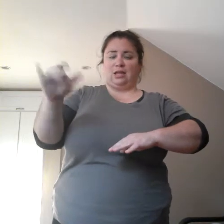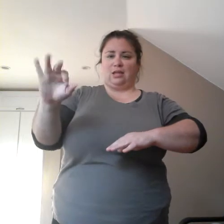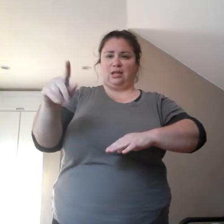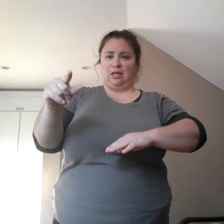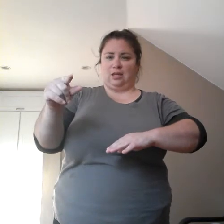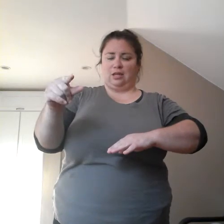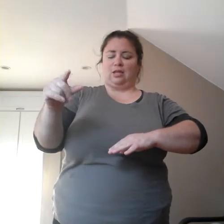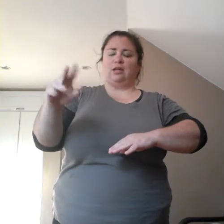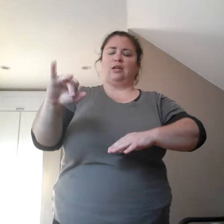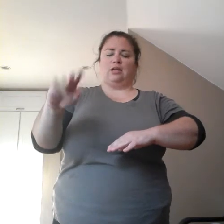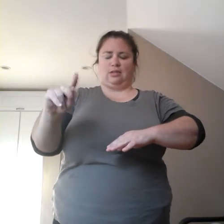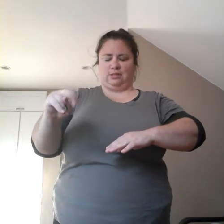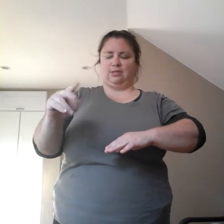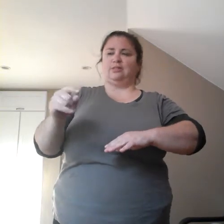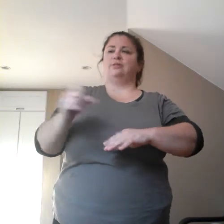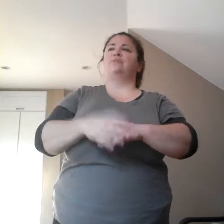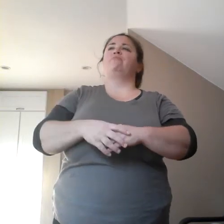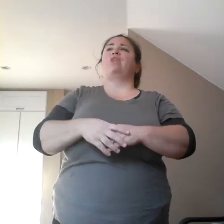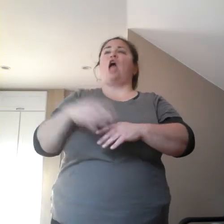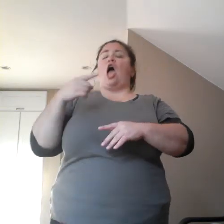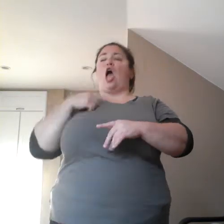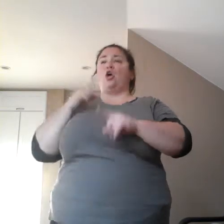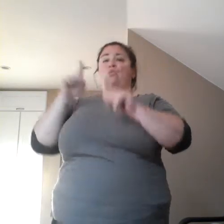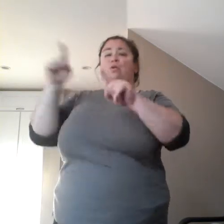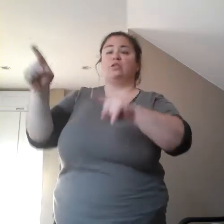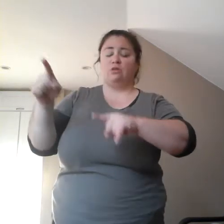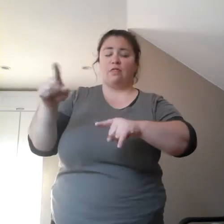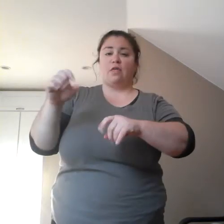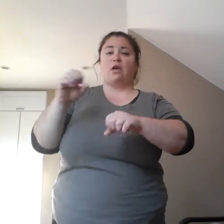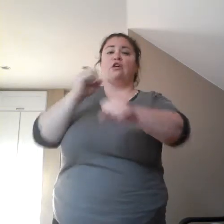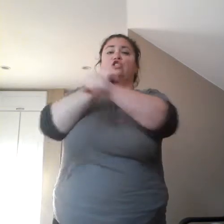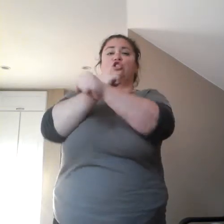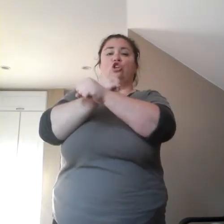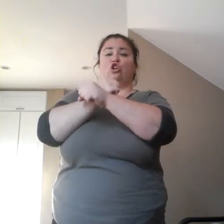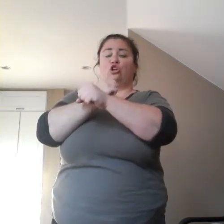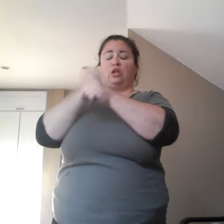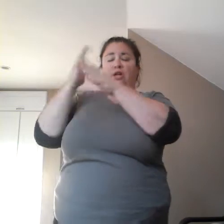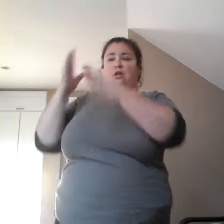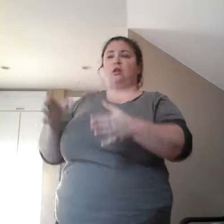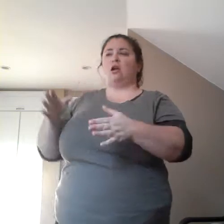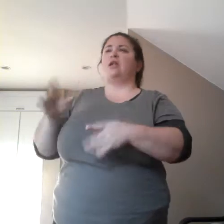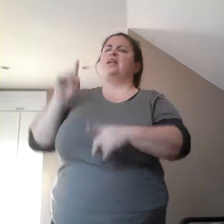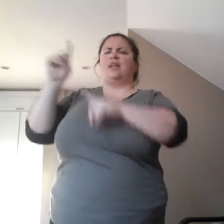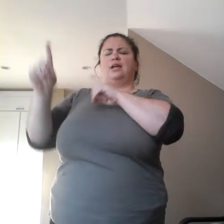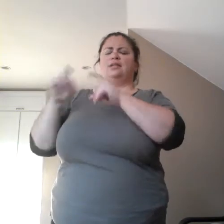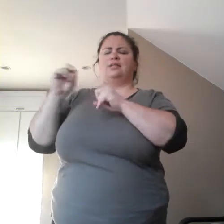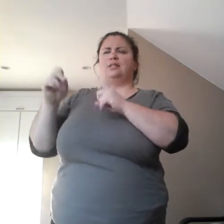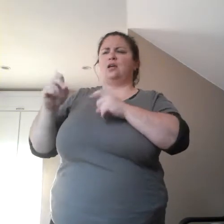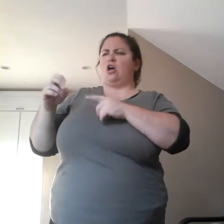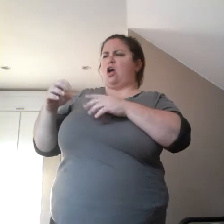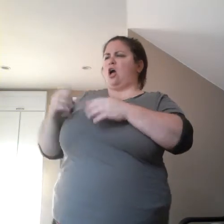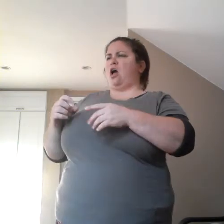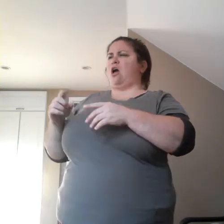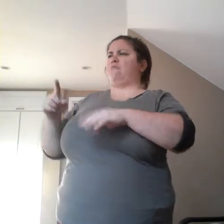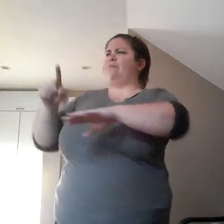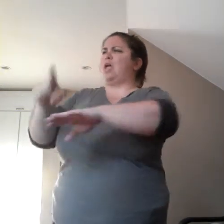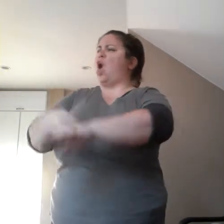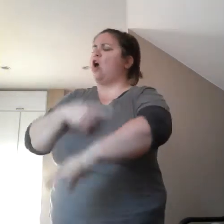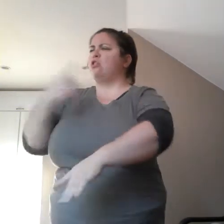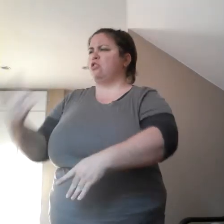him how long she's been there, stuff like that. Um, and he said that she, she got, she was there